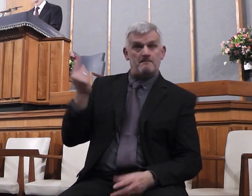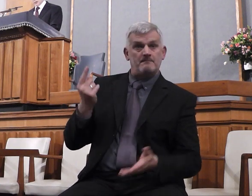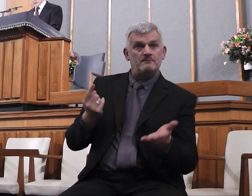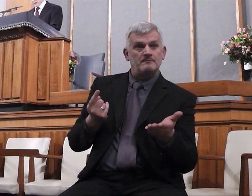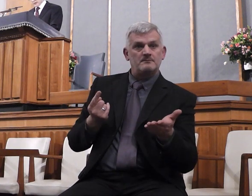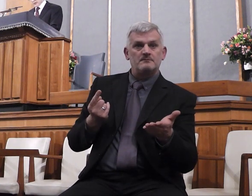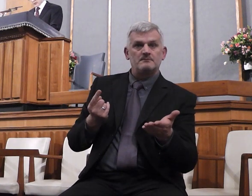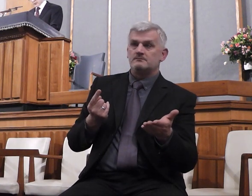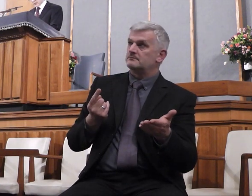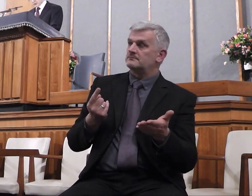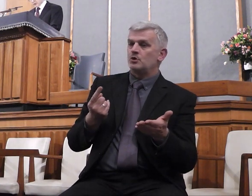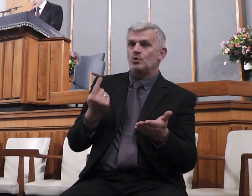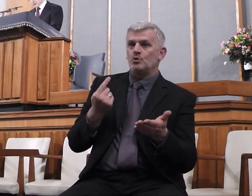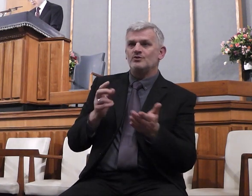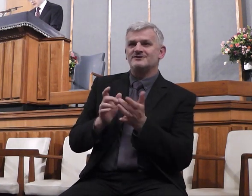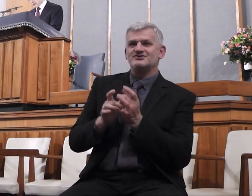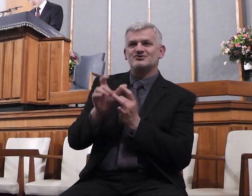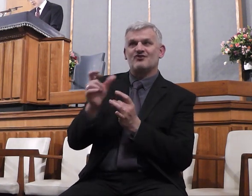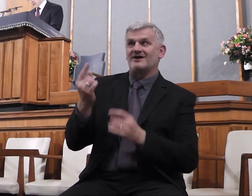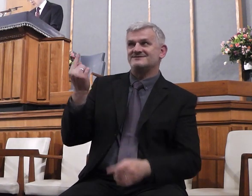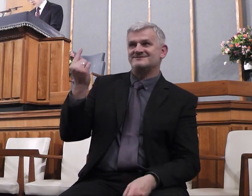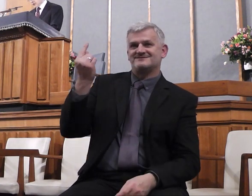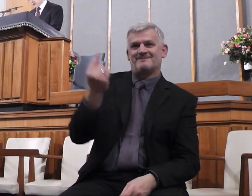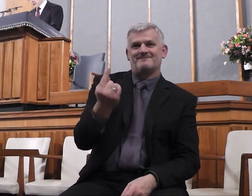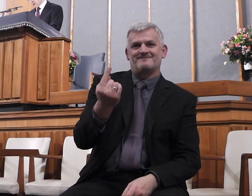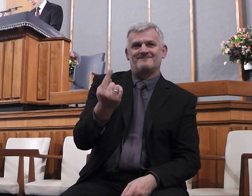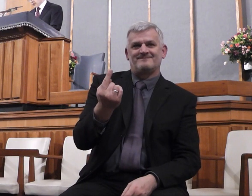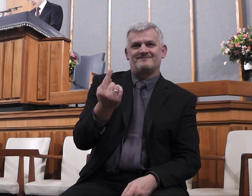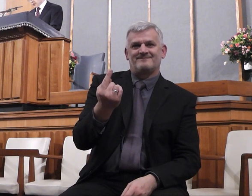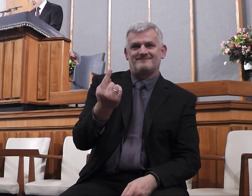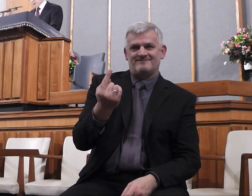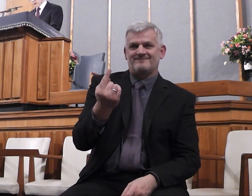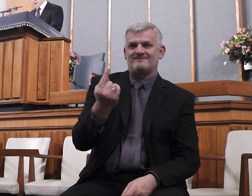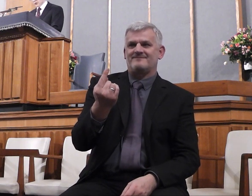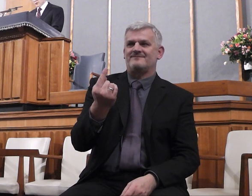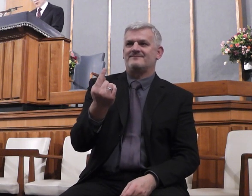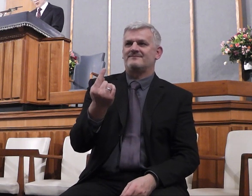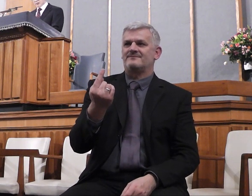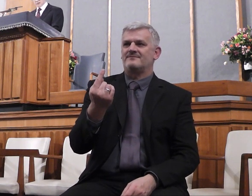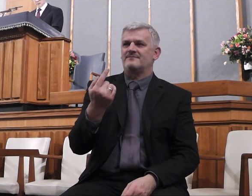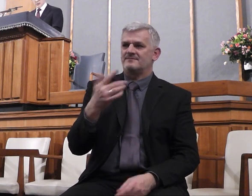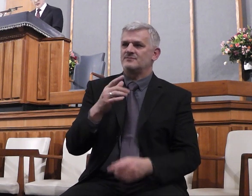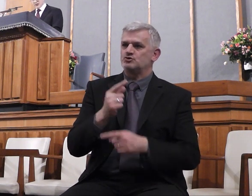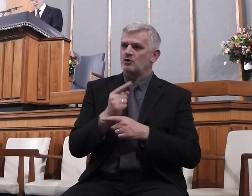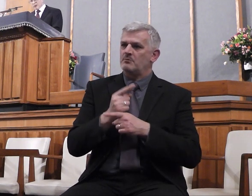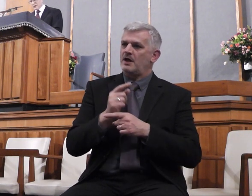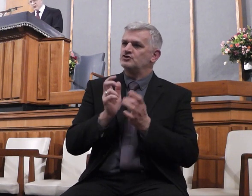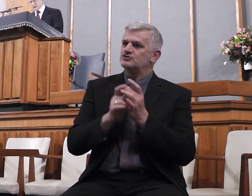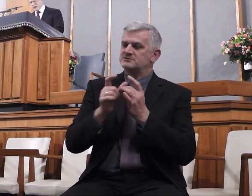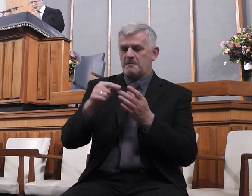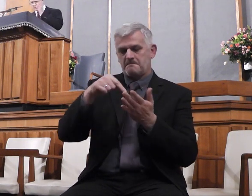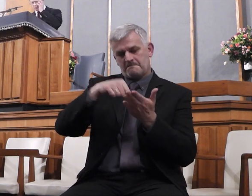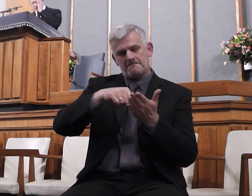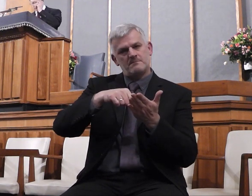incarnate in Jesus Christ. Christ and much of his work is spoken of. There are amazing prophecies in this book.